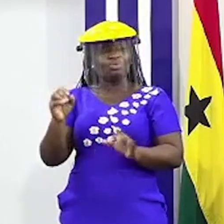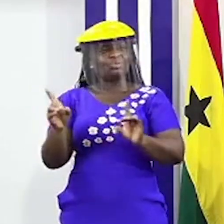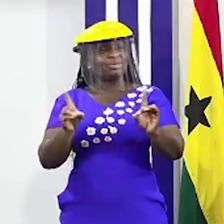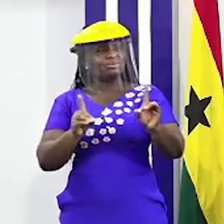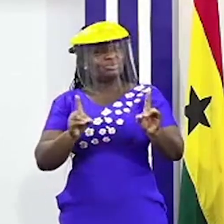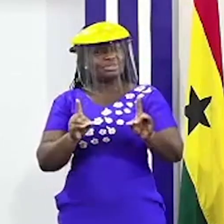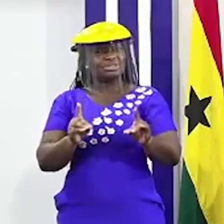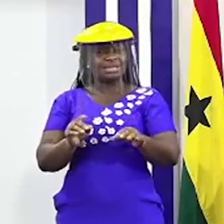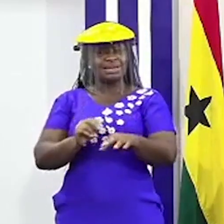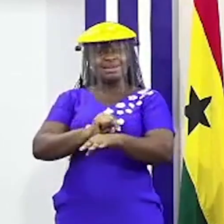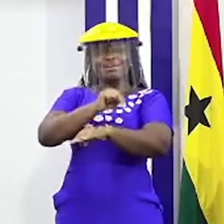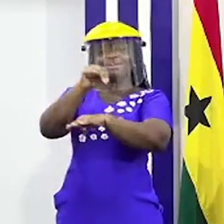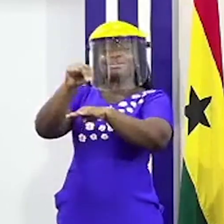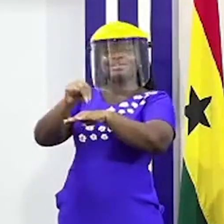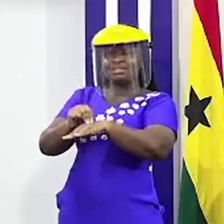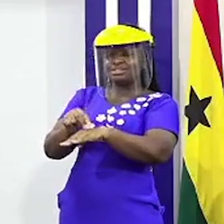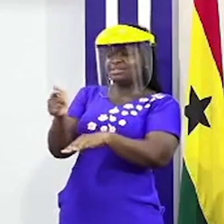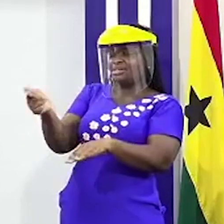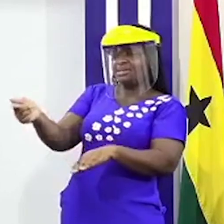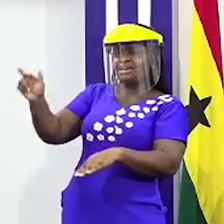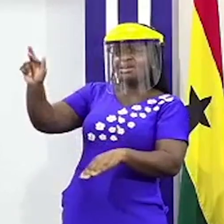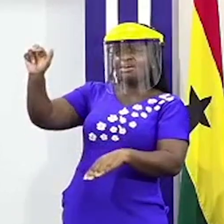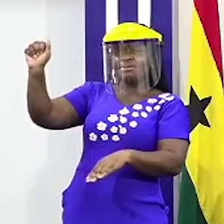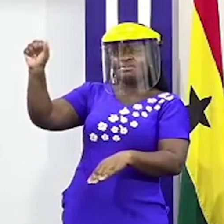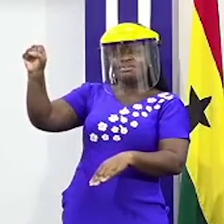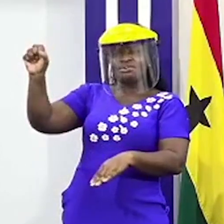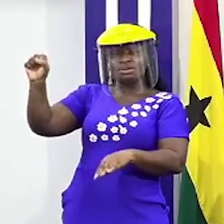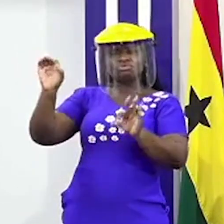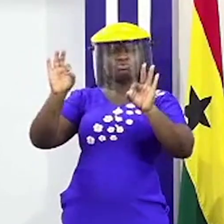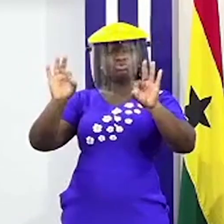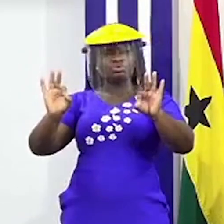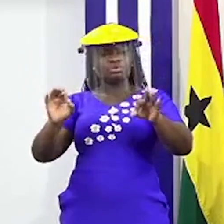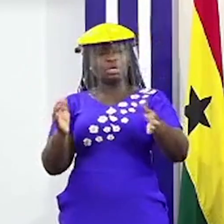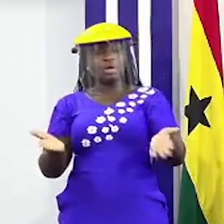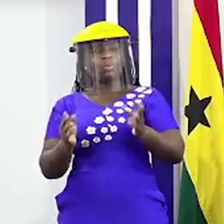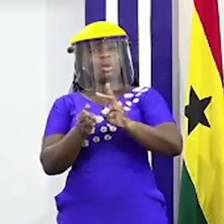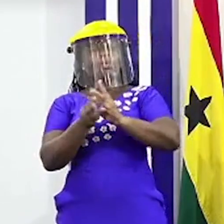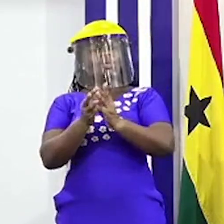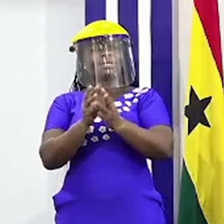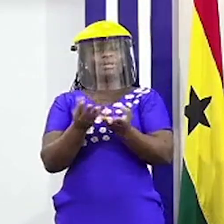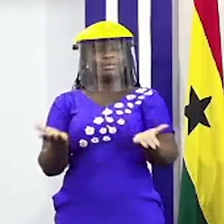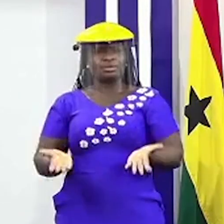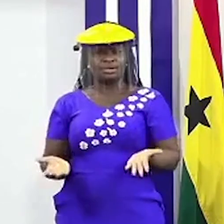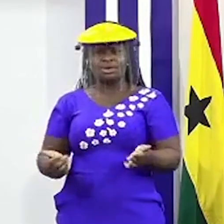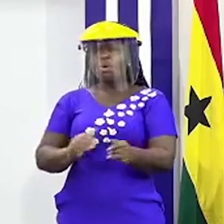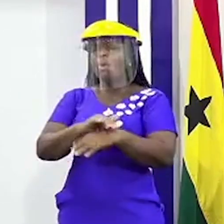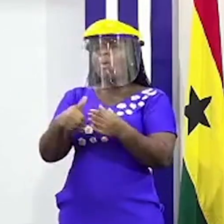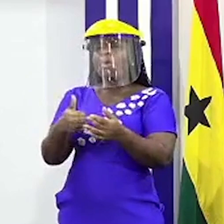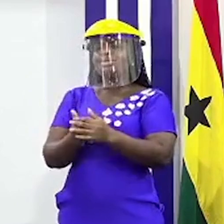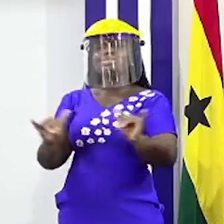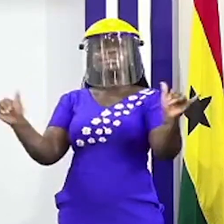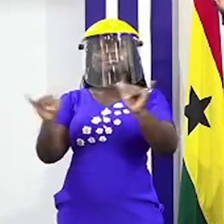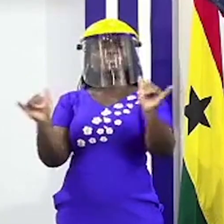natural grass to suit our climate conditions here every facility is the fifa or whatever standard that we are doing